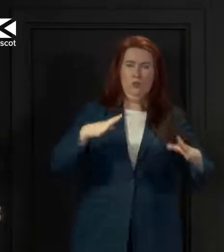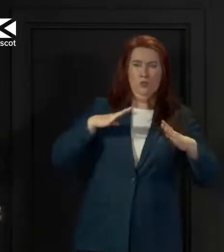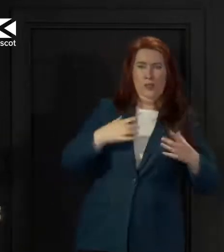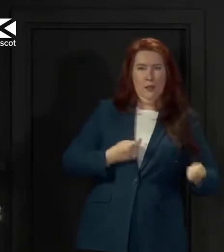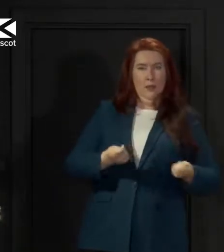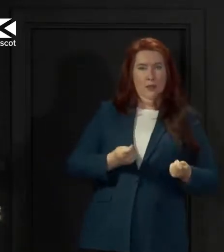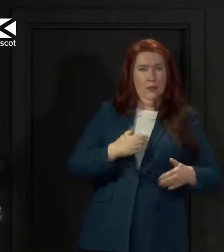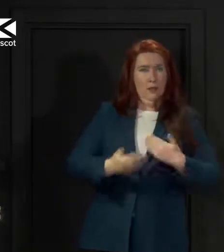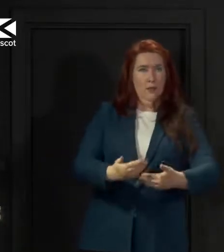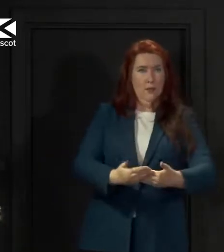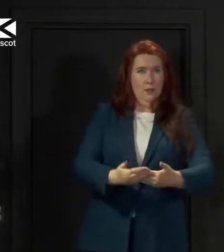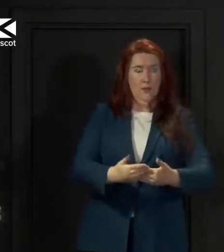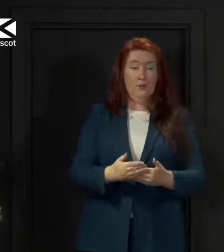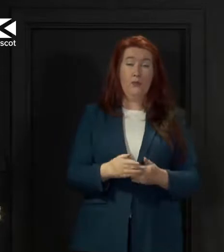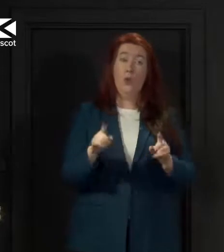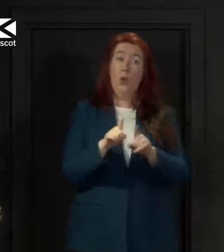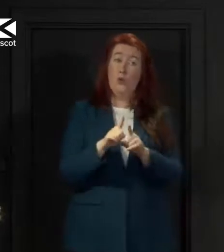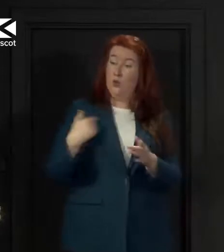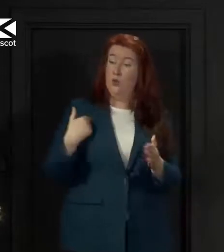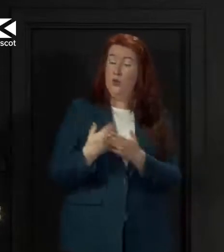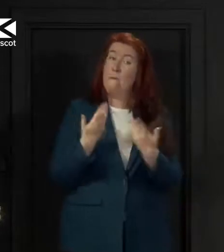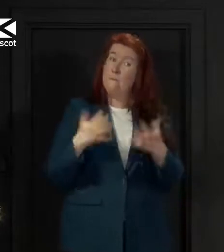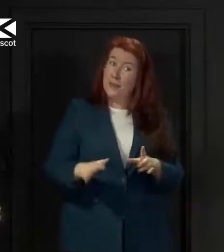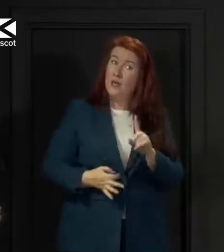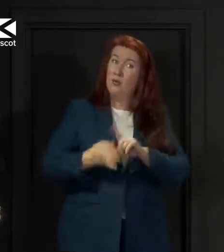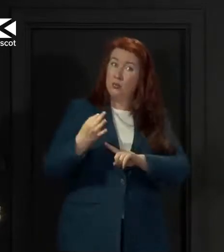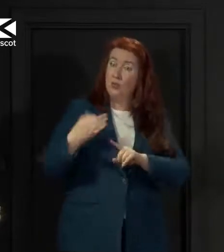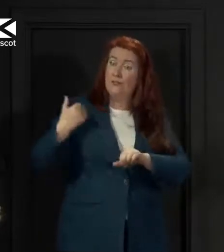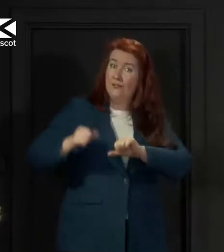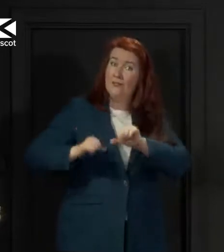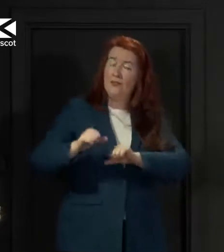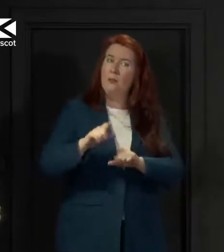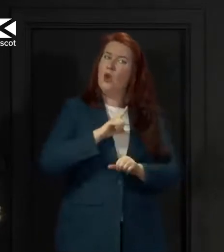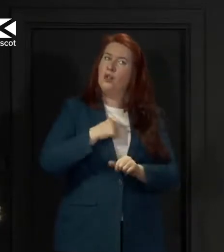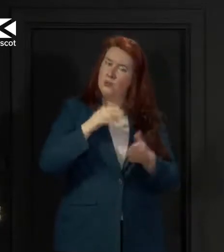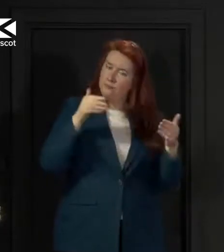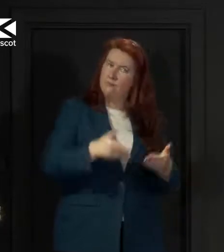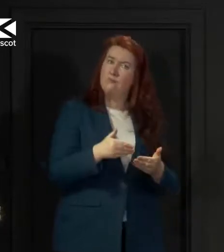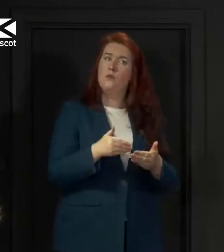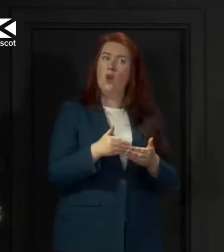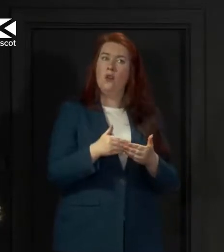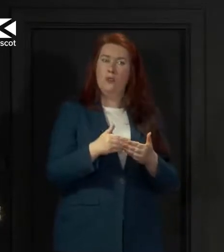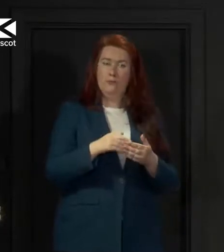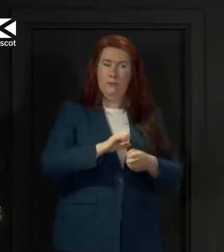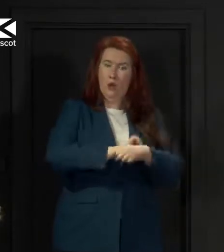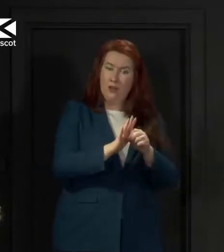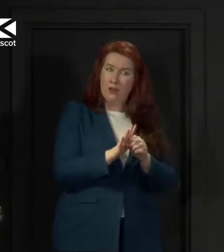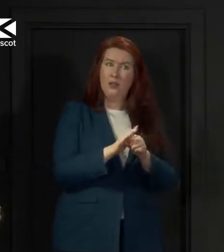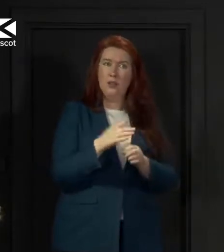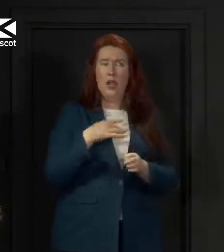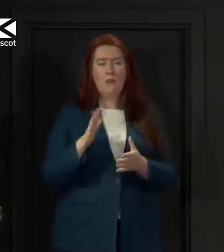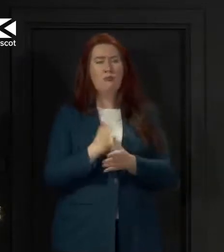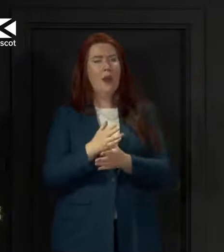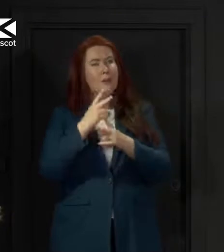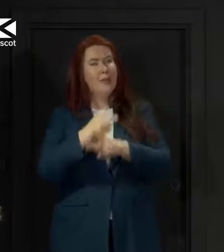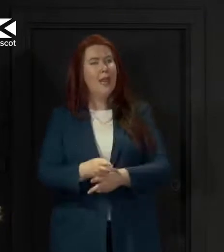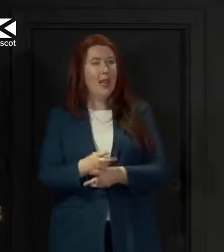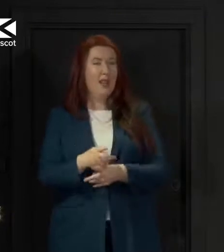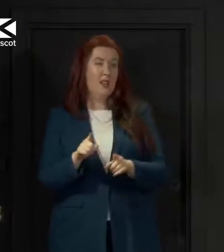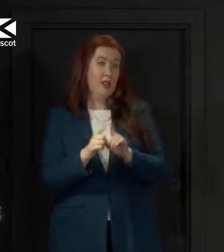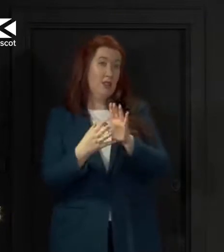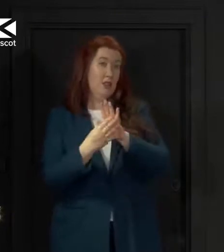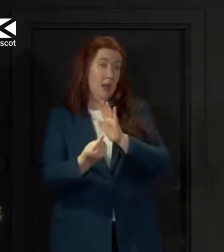improvements that have been made as a result of responding to the virus, particularly in primary care, through, for example,